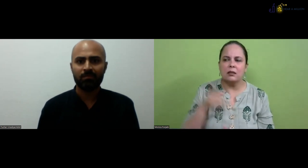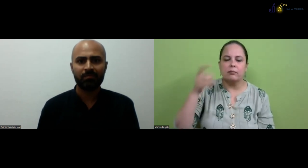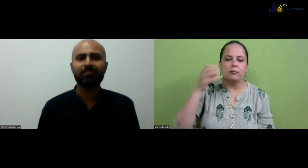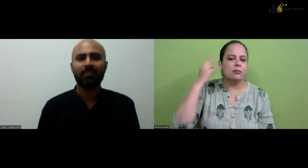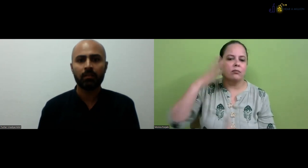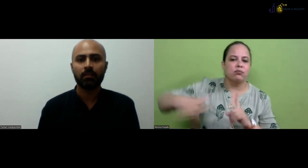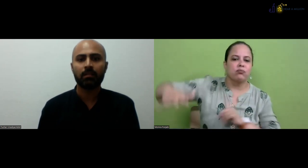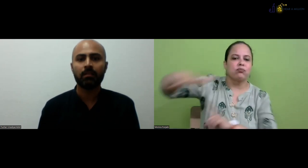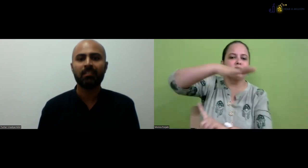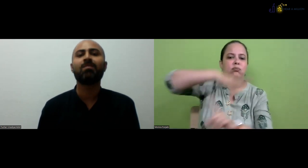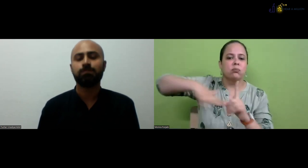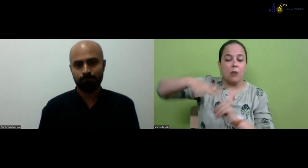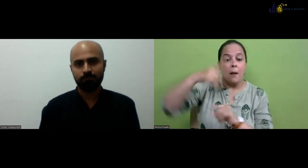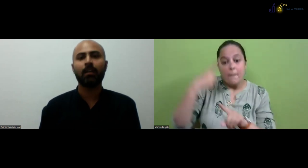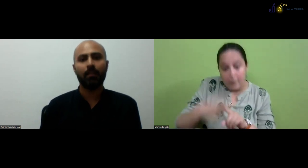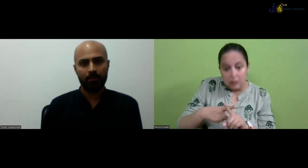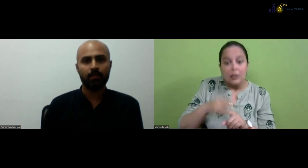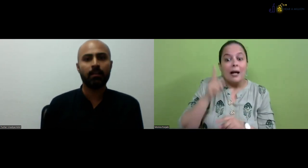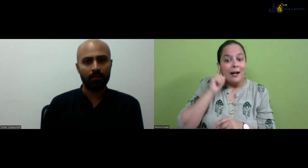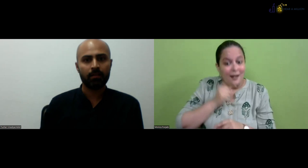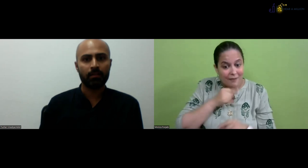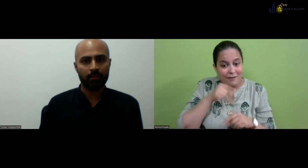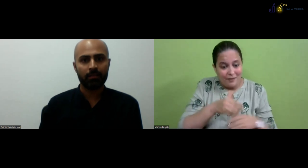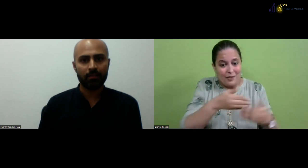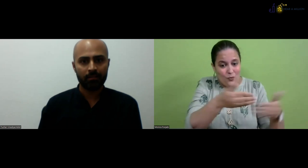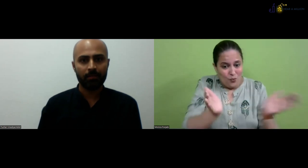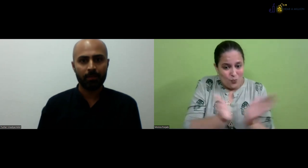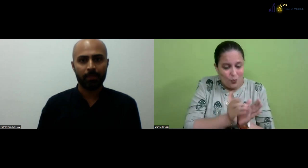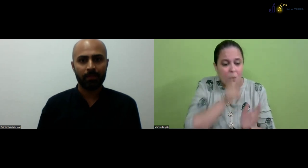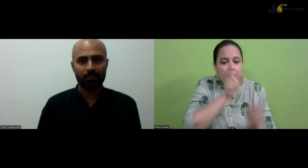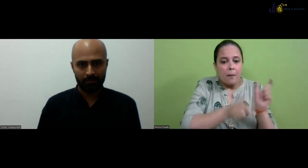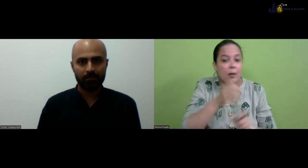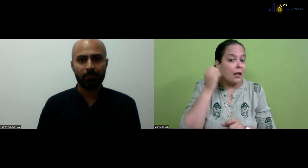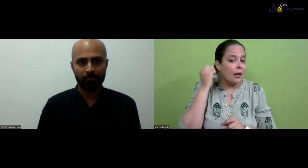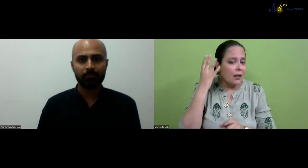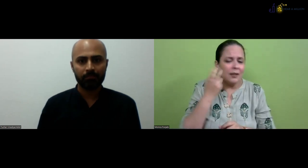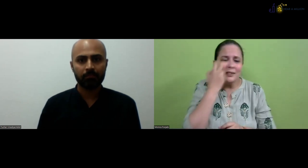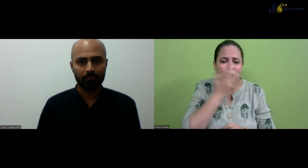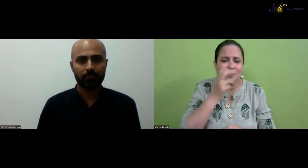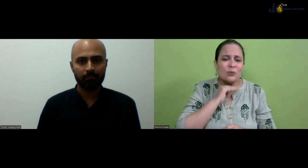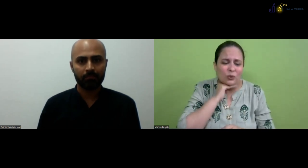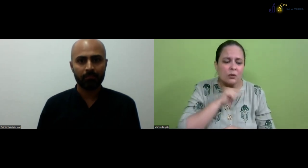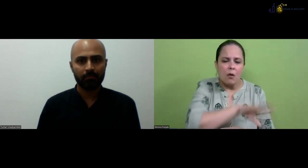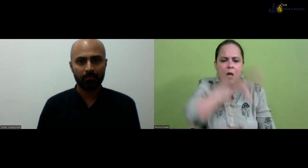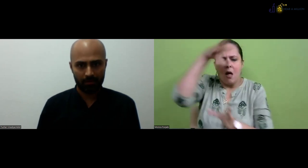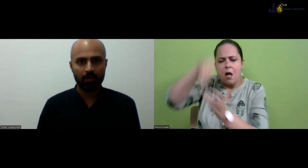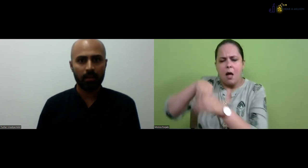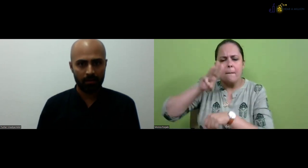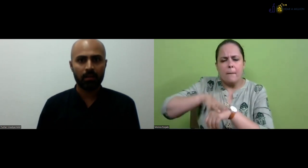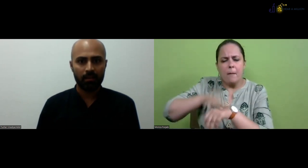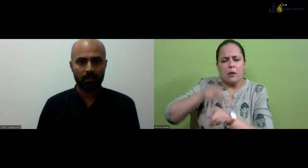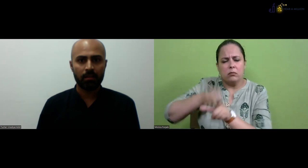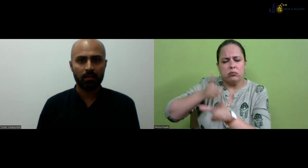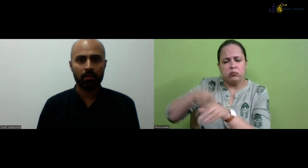to fight for it for one year that you, there are all of the hearing people who are not ready to accept. There are people from the deaf